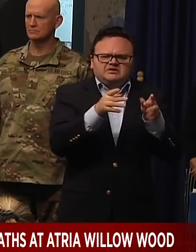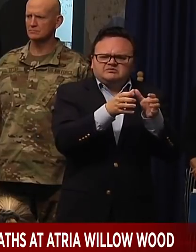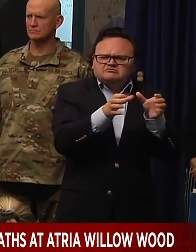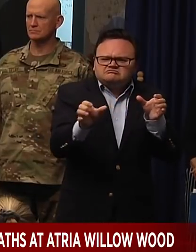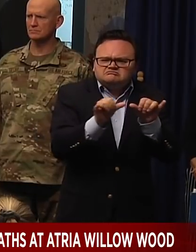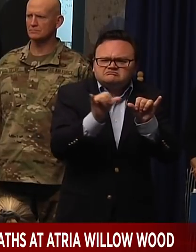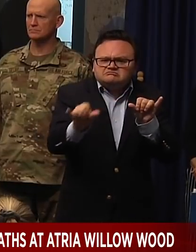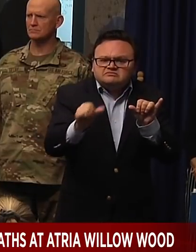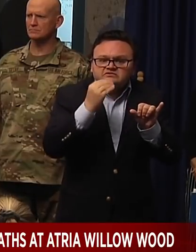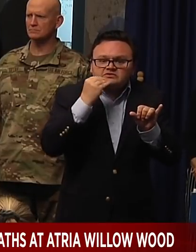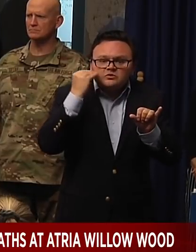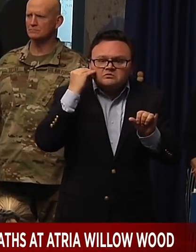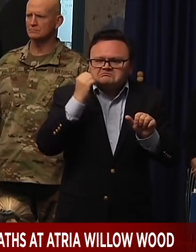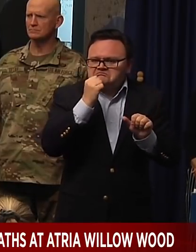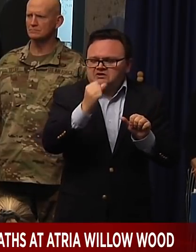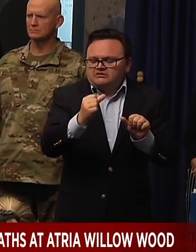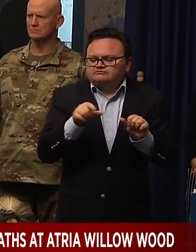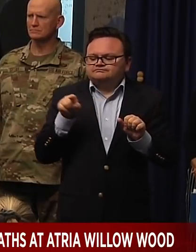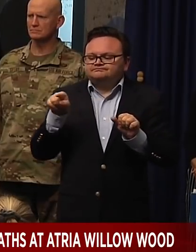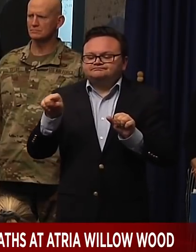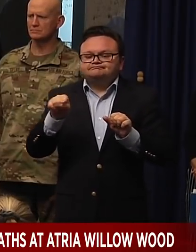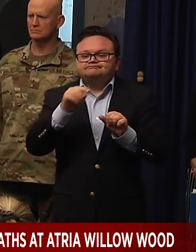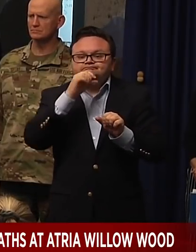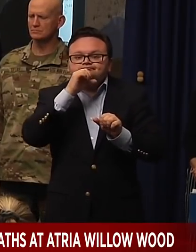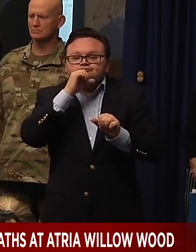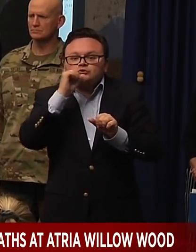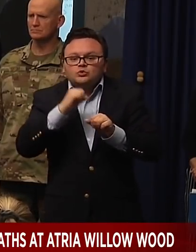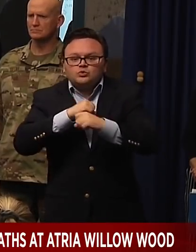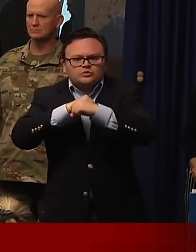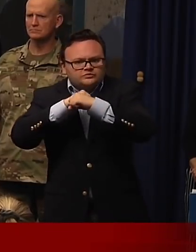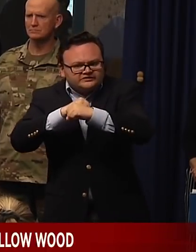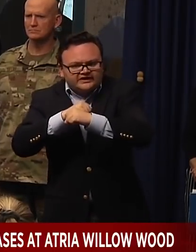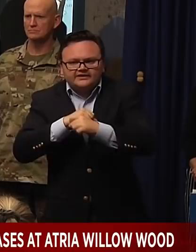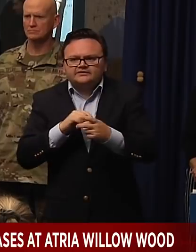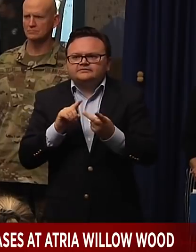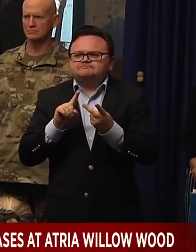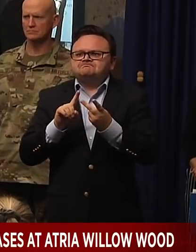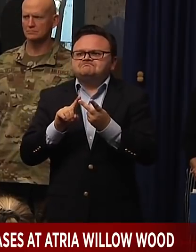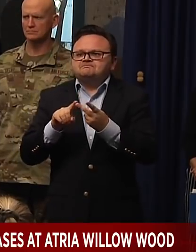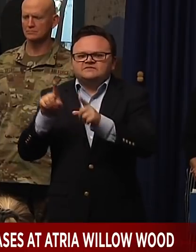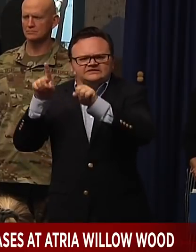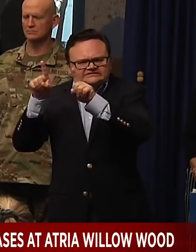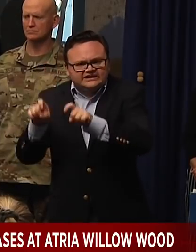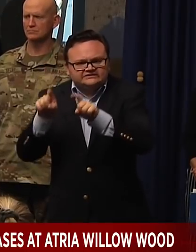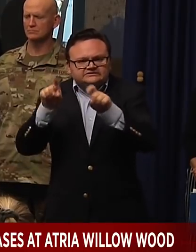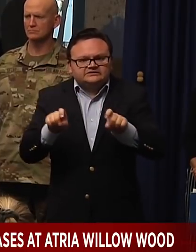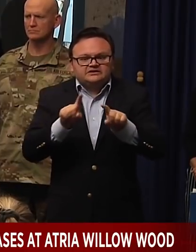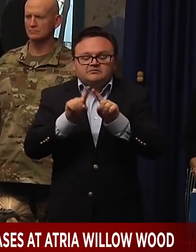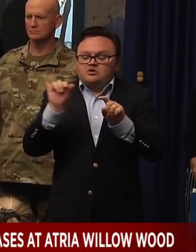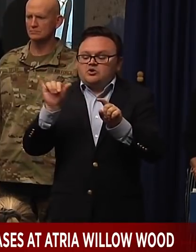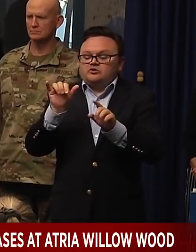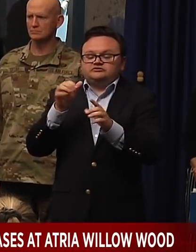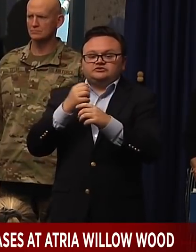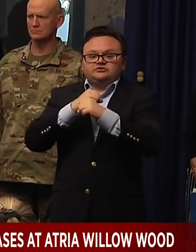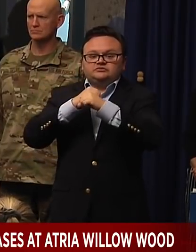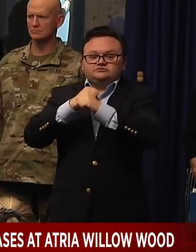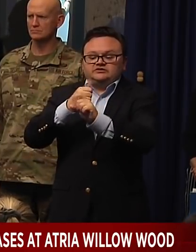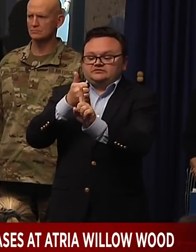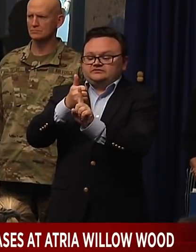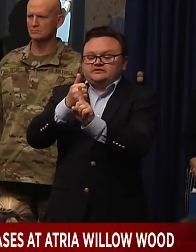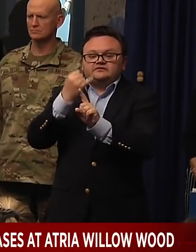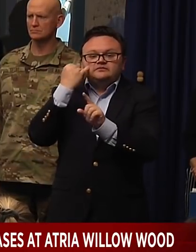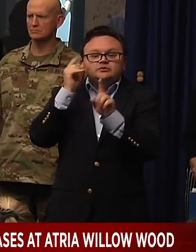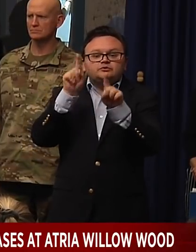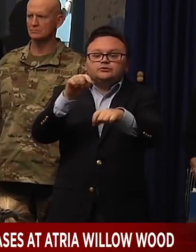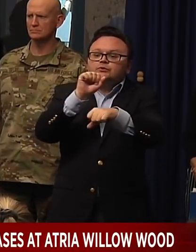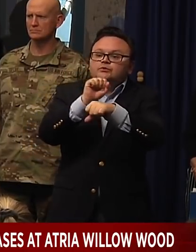protected the folks who were most vulnerable. They tested, tested, tested, but then they protected themselves. So you'd actually have people wearing the mask when they go to